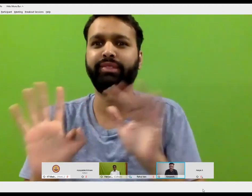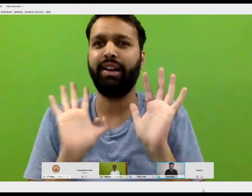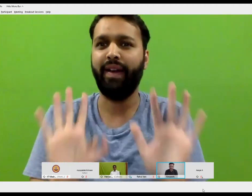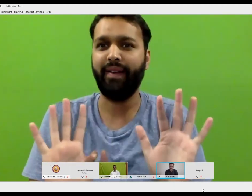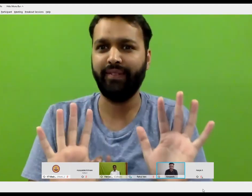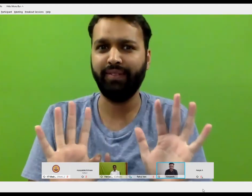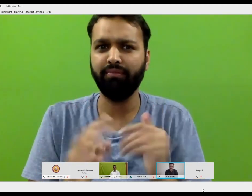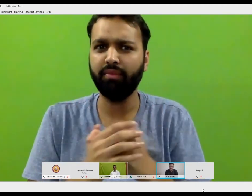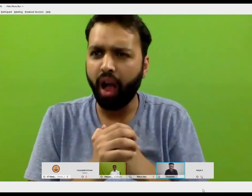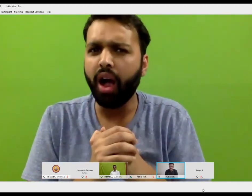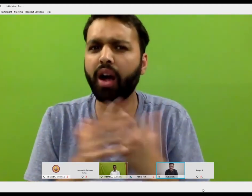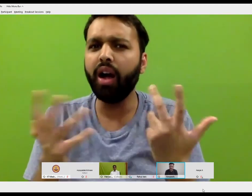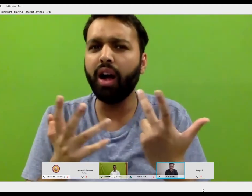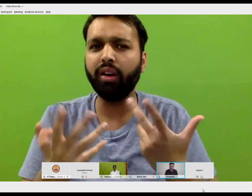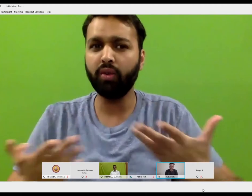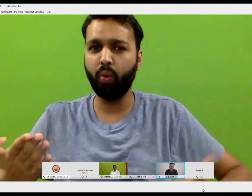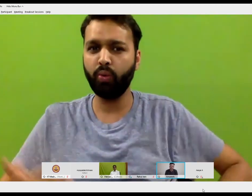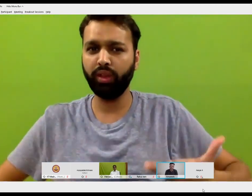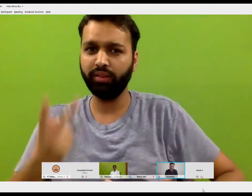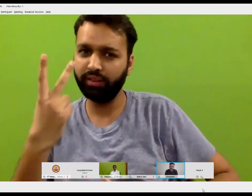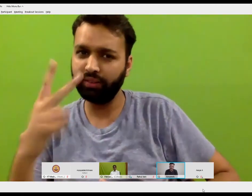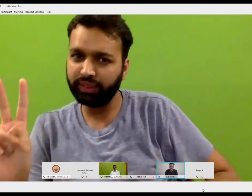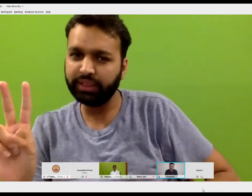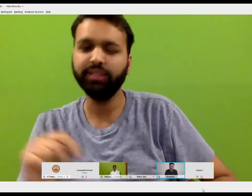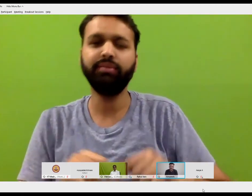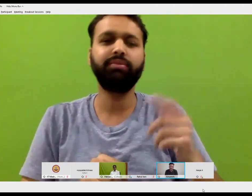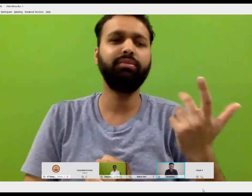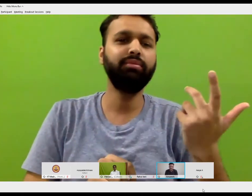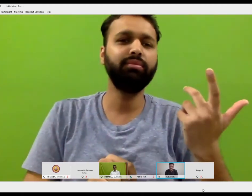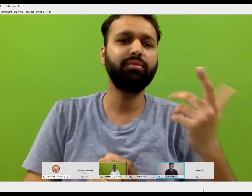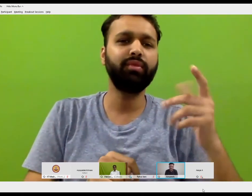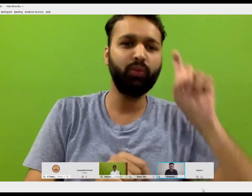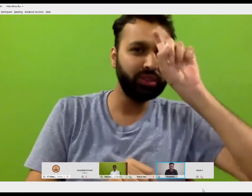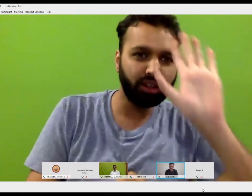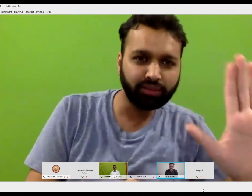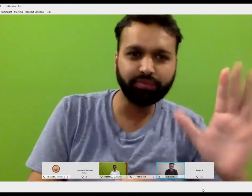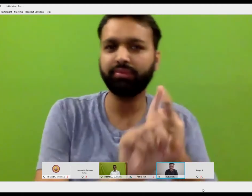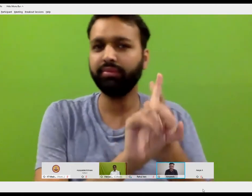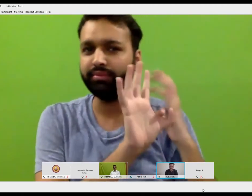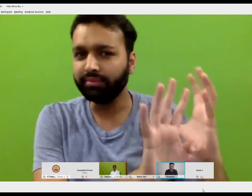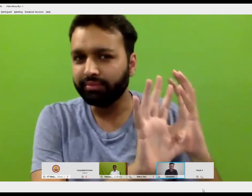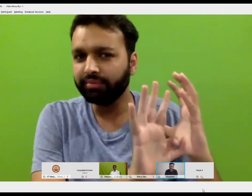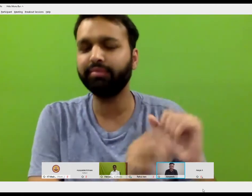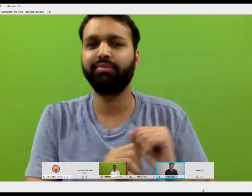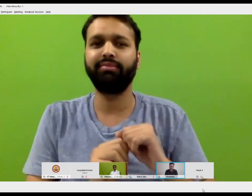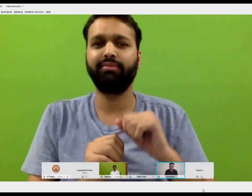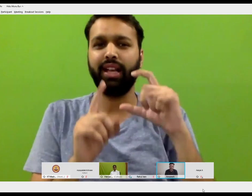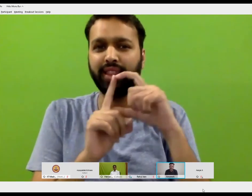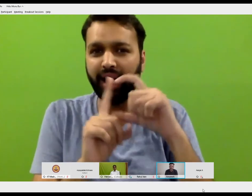differences, variations in the signs used in different places, for example, in